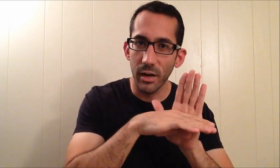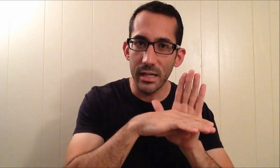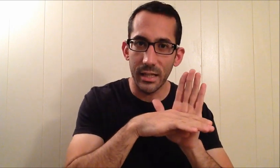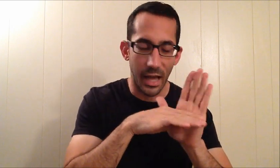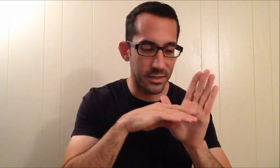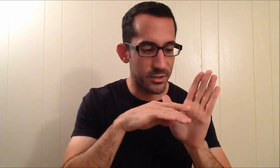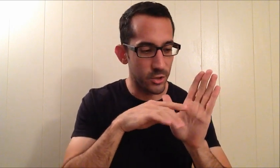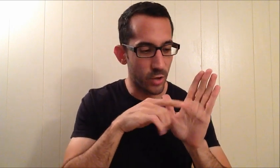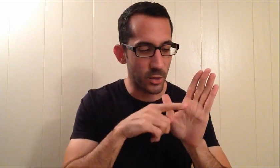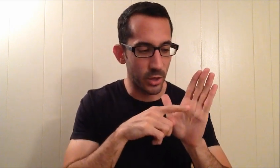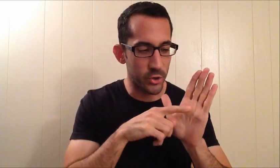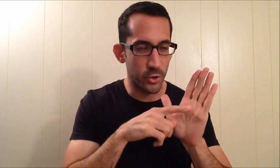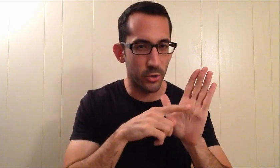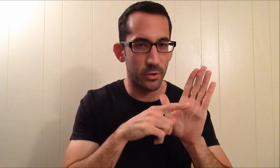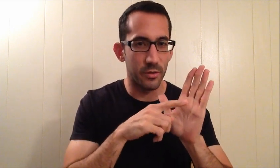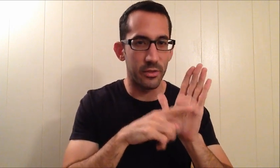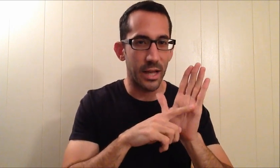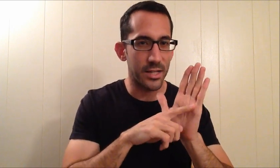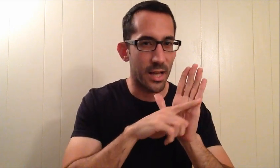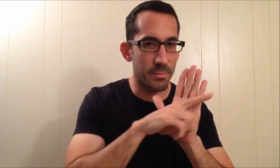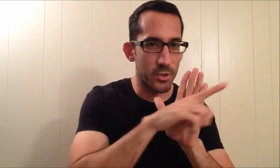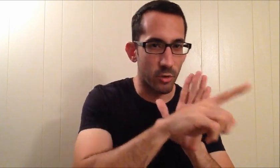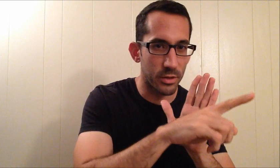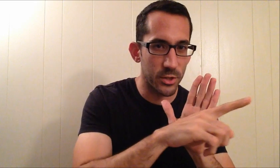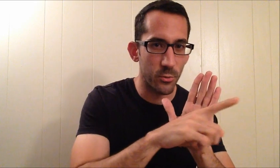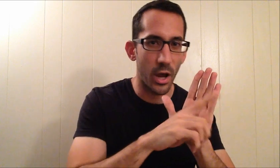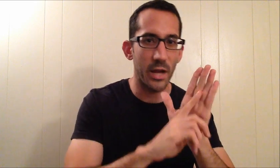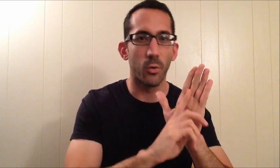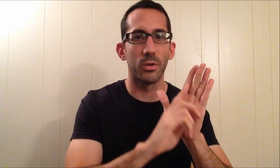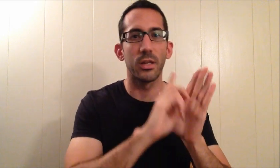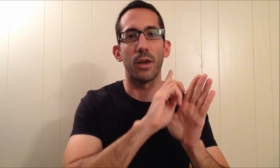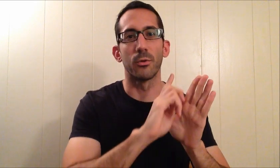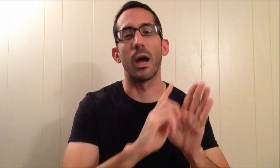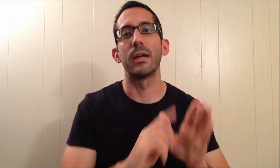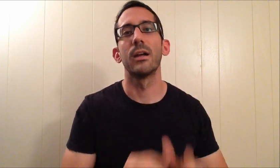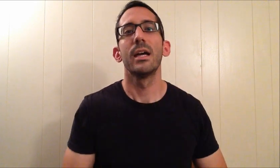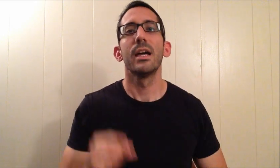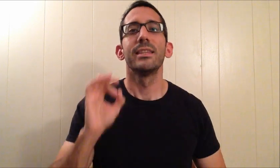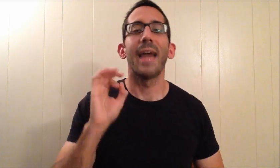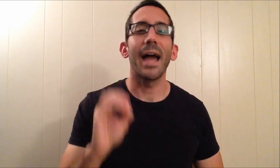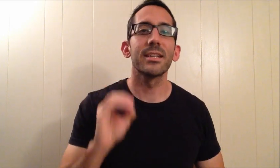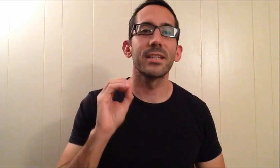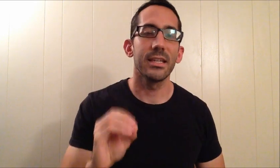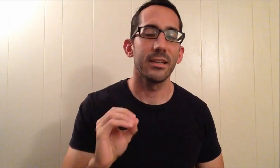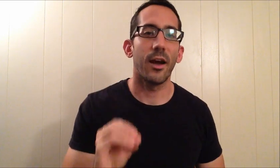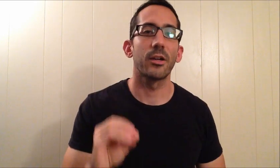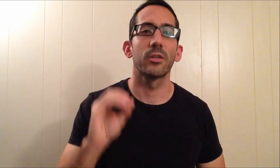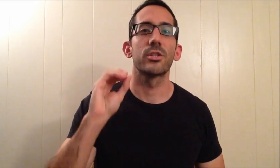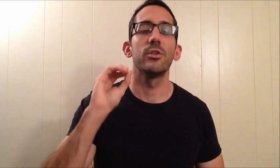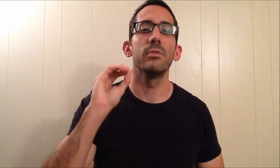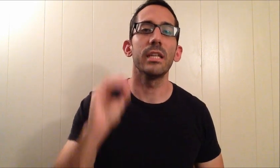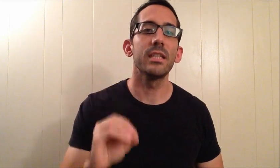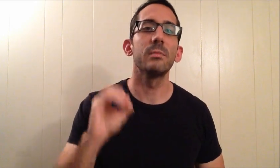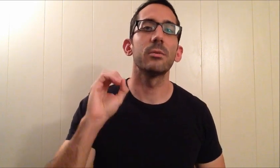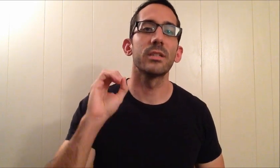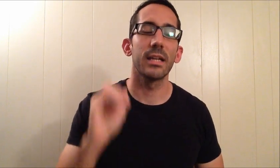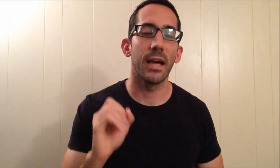break and you're not quite sure if the next step is over this way or the other way. That is taking a calculated risk. You need to be able to take